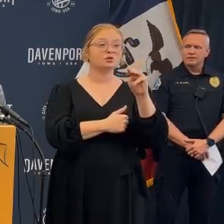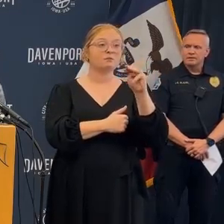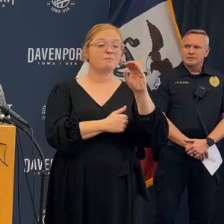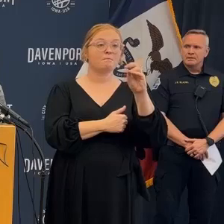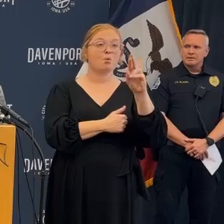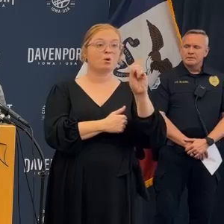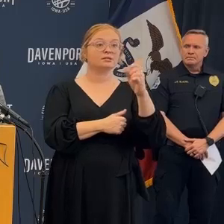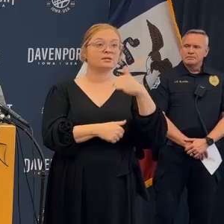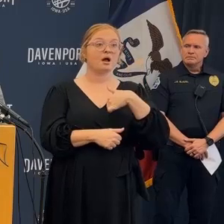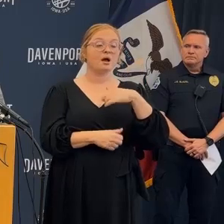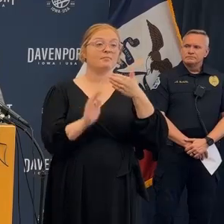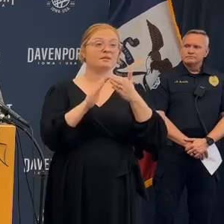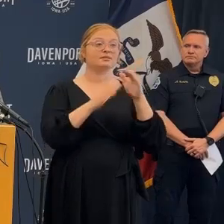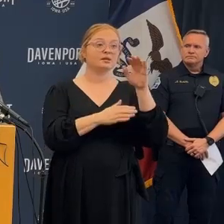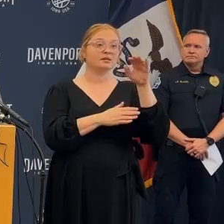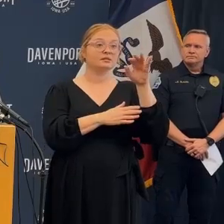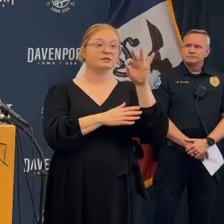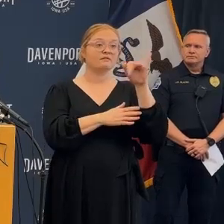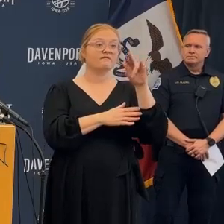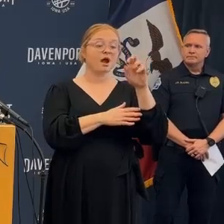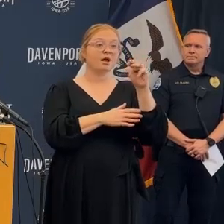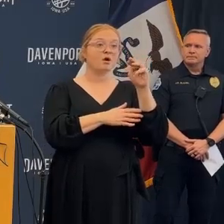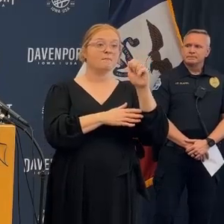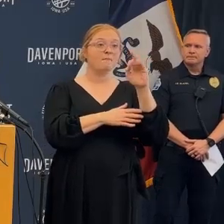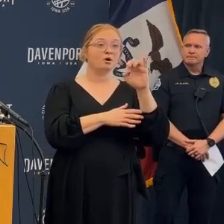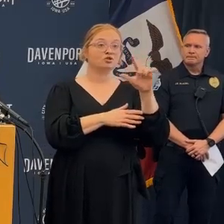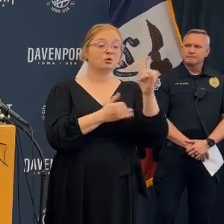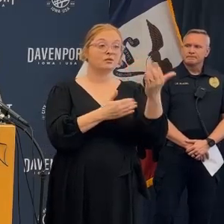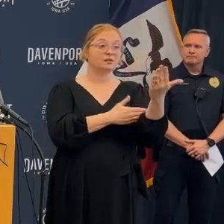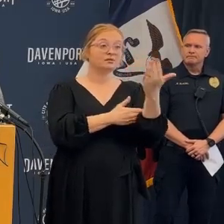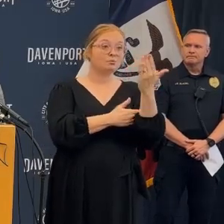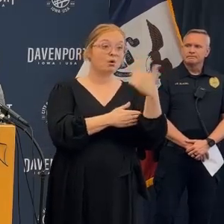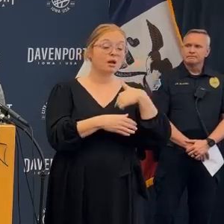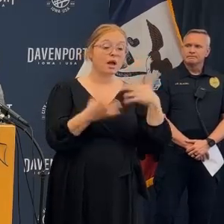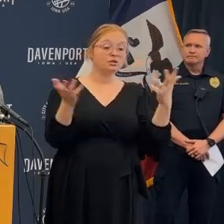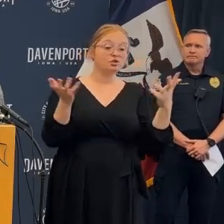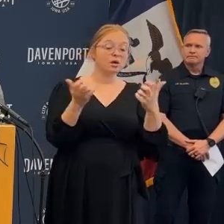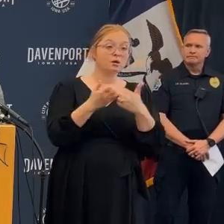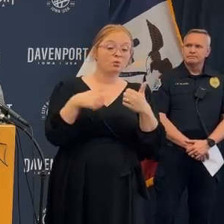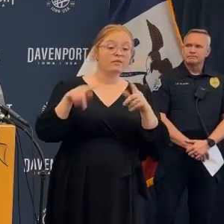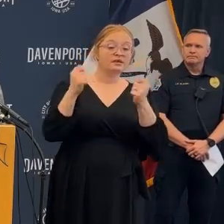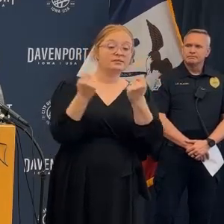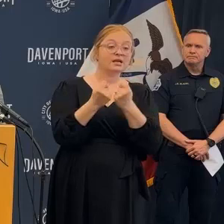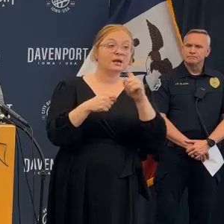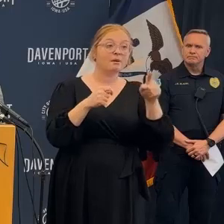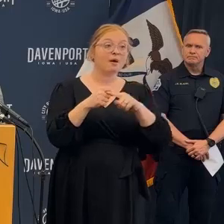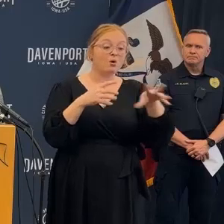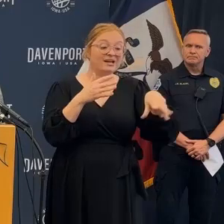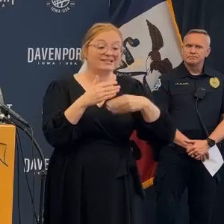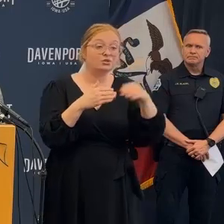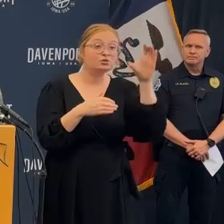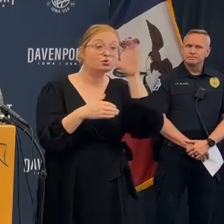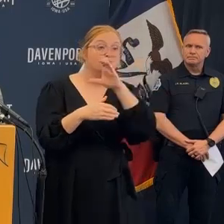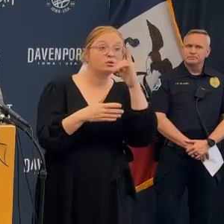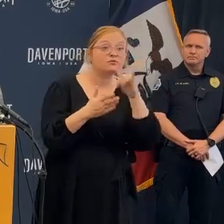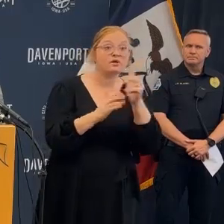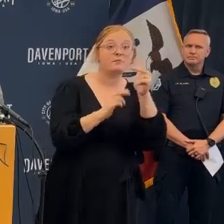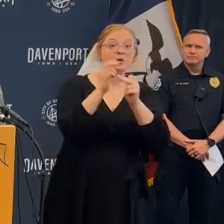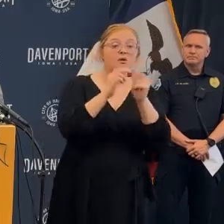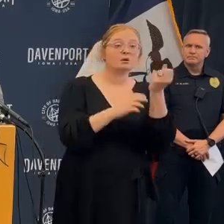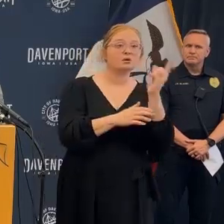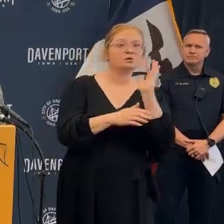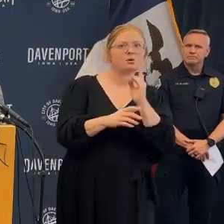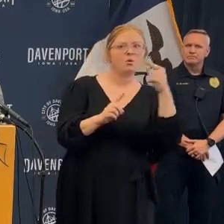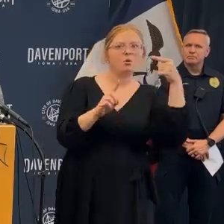Good morning. I'm Assistant Chief Jim Morris. I serve as the city's fire marshal. This morning I spoke with technical rescue personnel regarding the viability